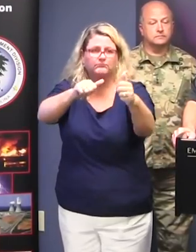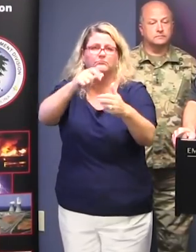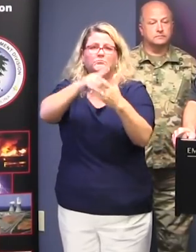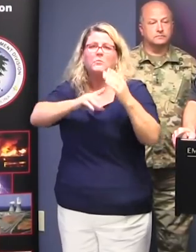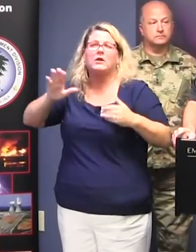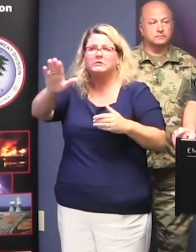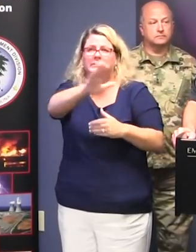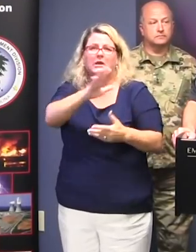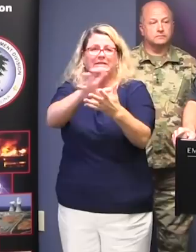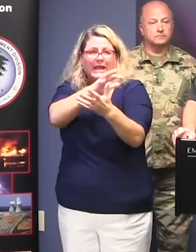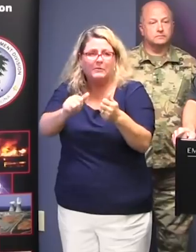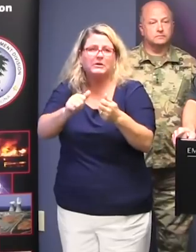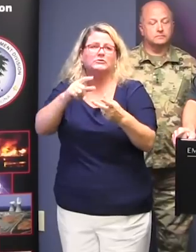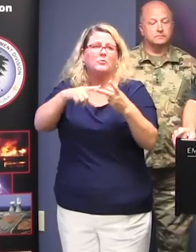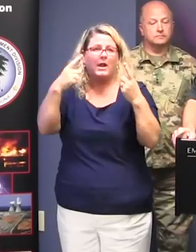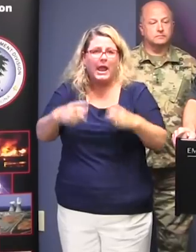damage assessment.